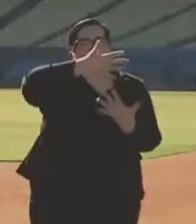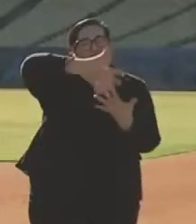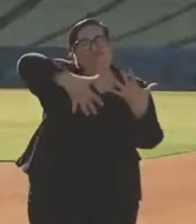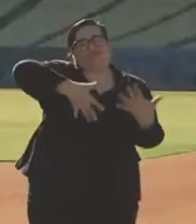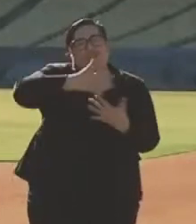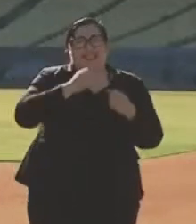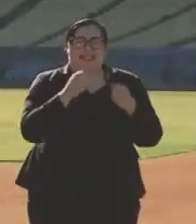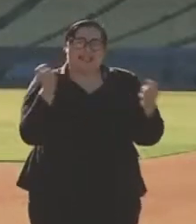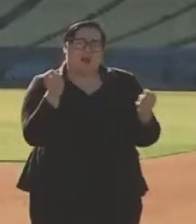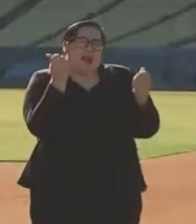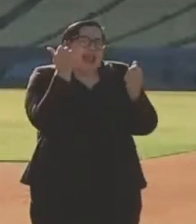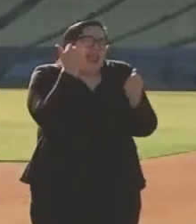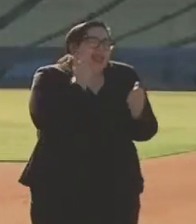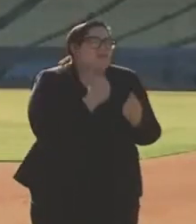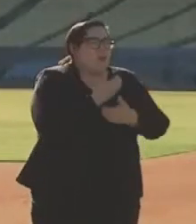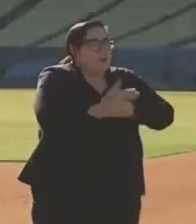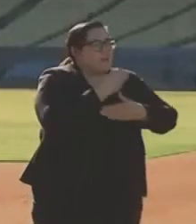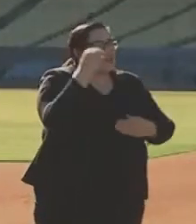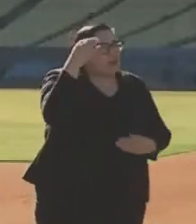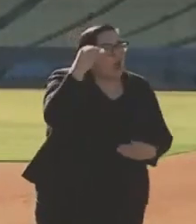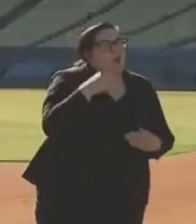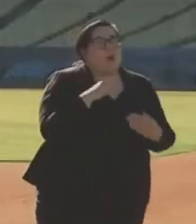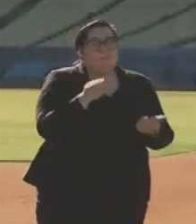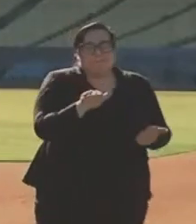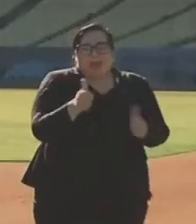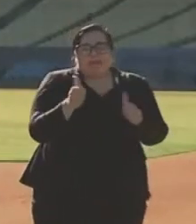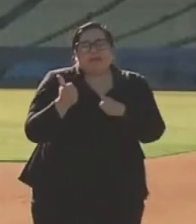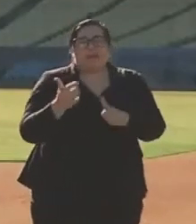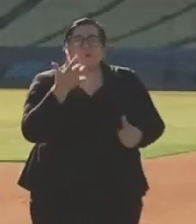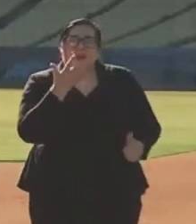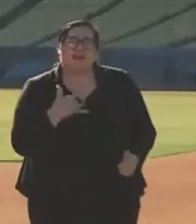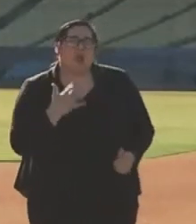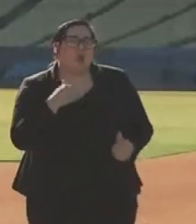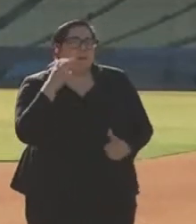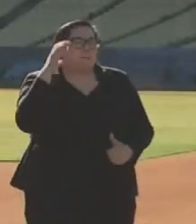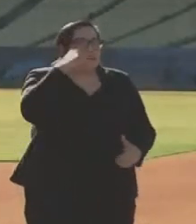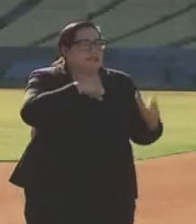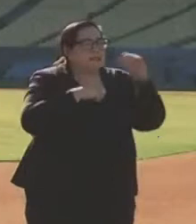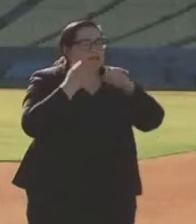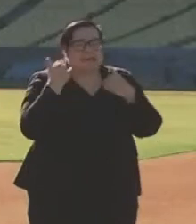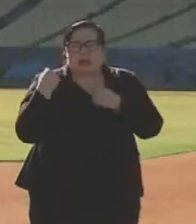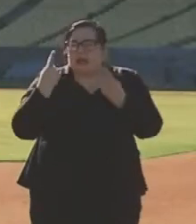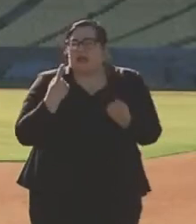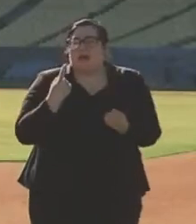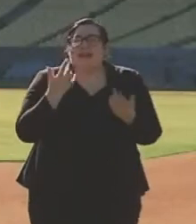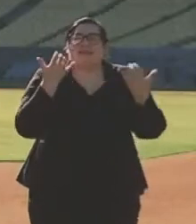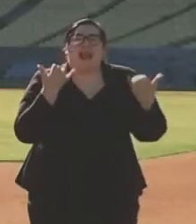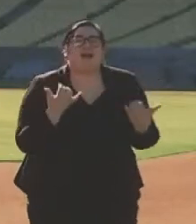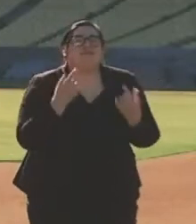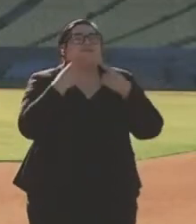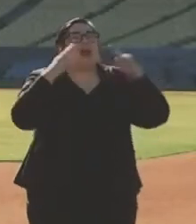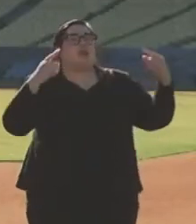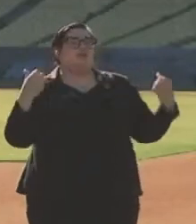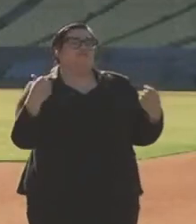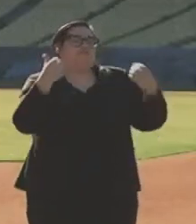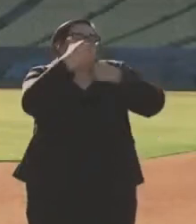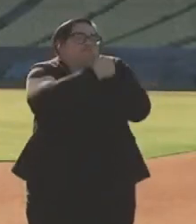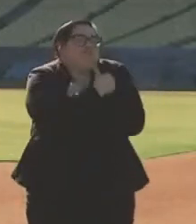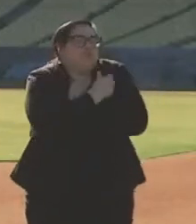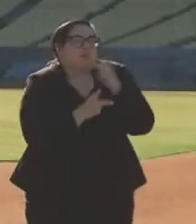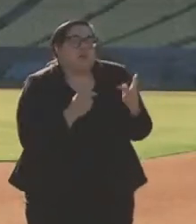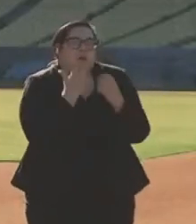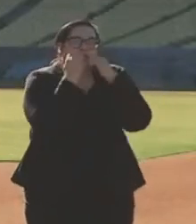We can celebrate every baby shower and baptism and birthday that we missed. We can finally wrap our arms around loved ones.